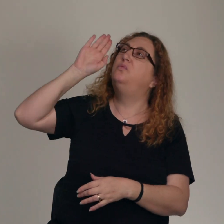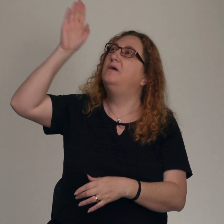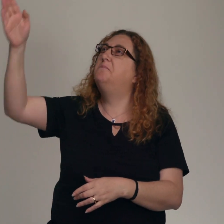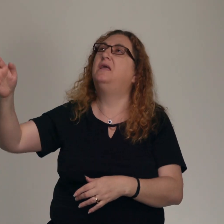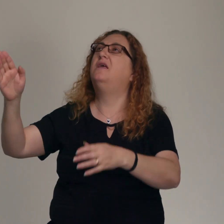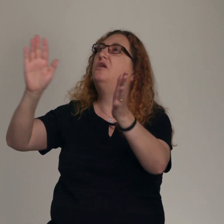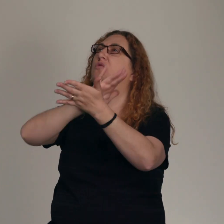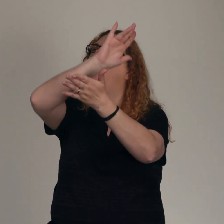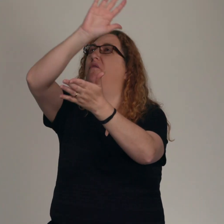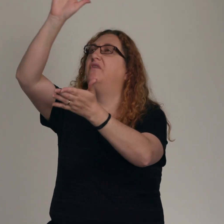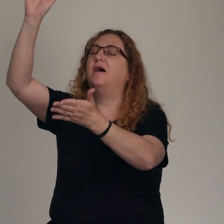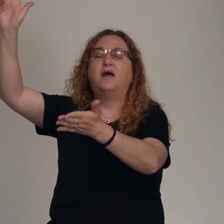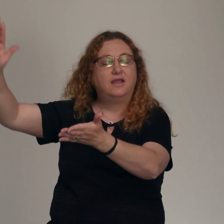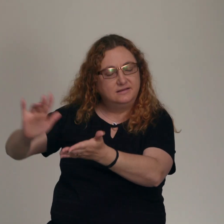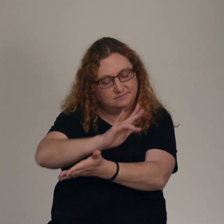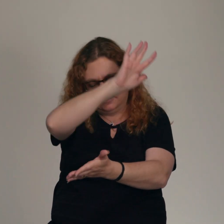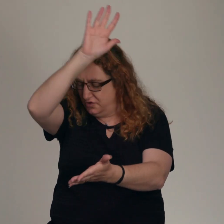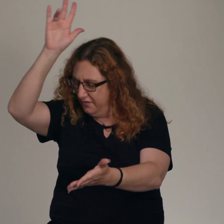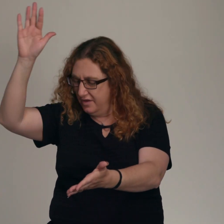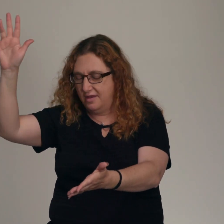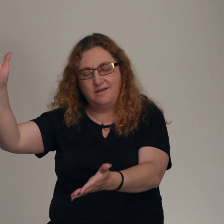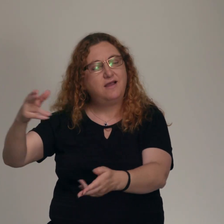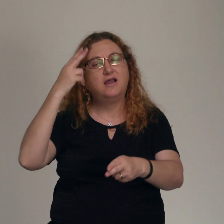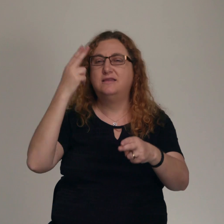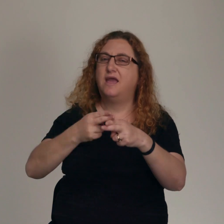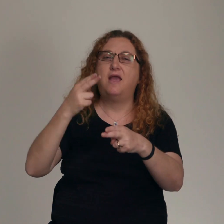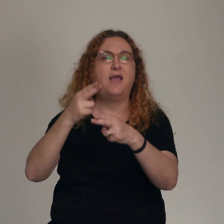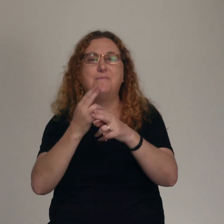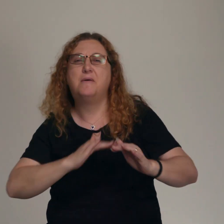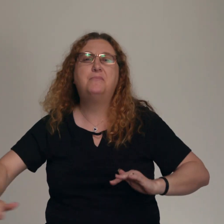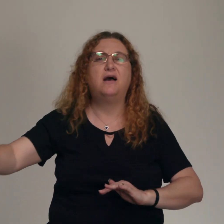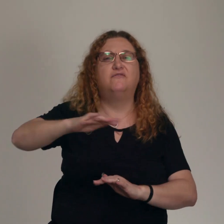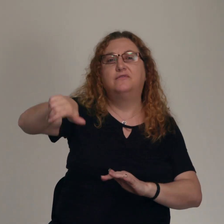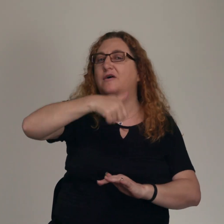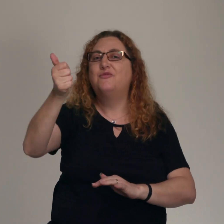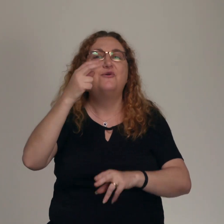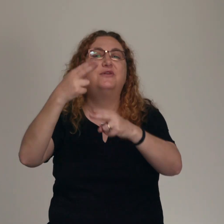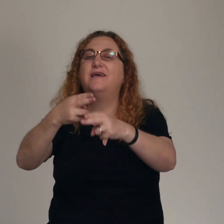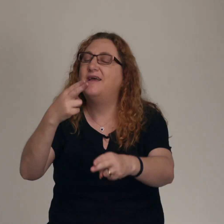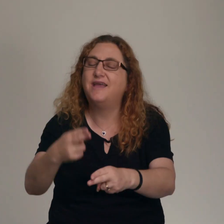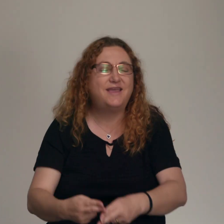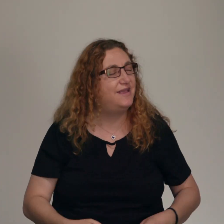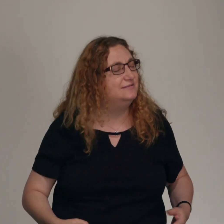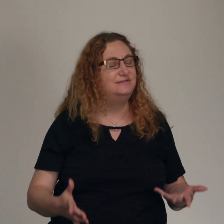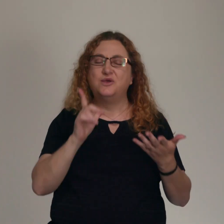glorified name name name all names